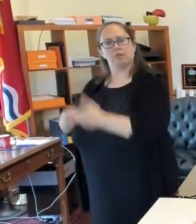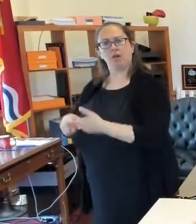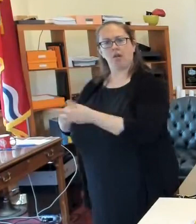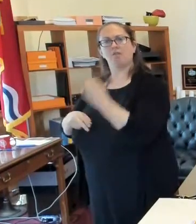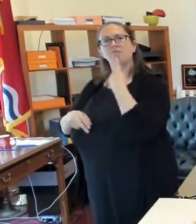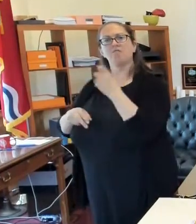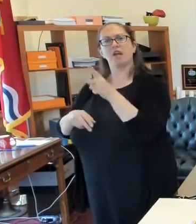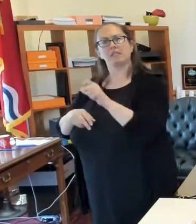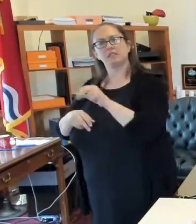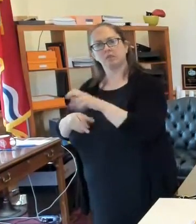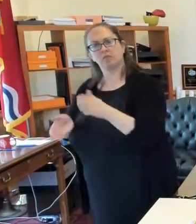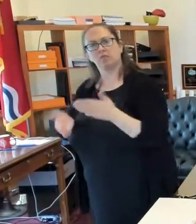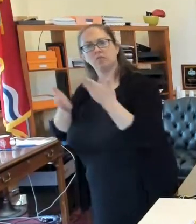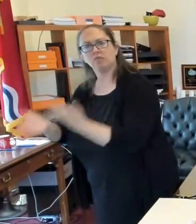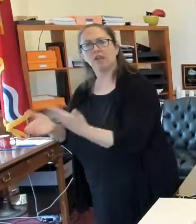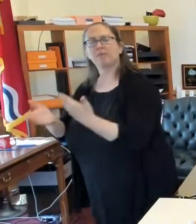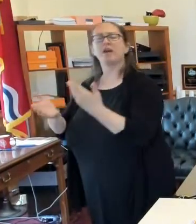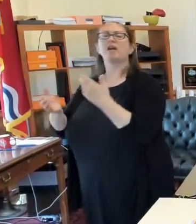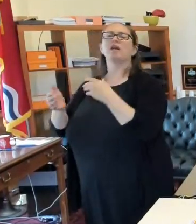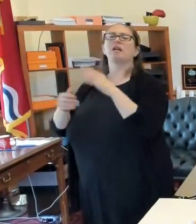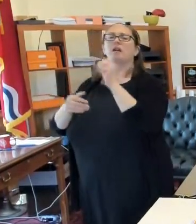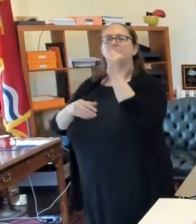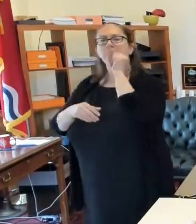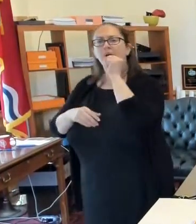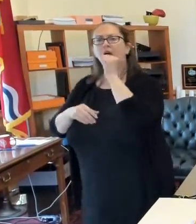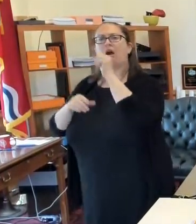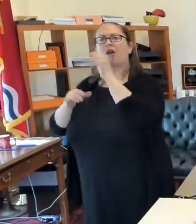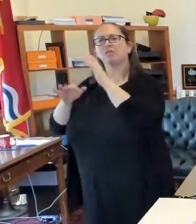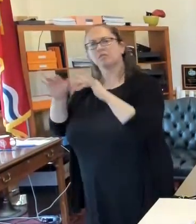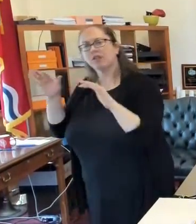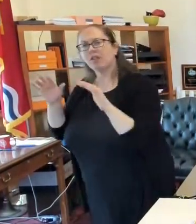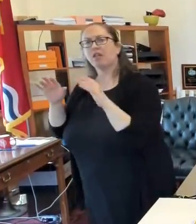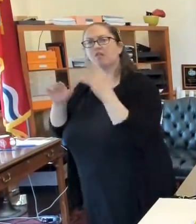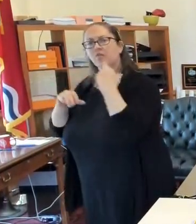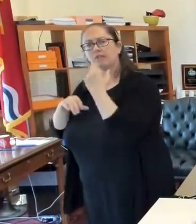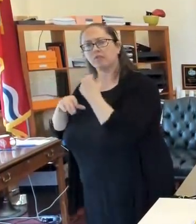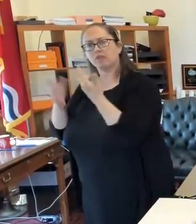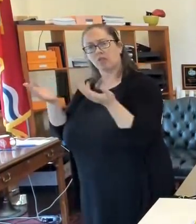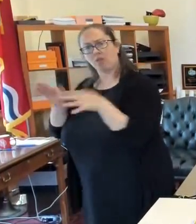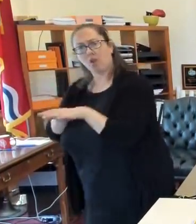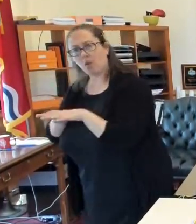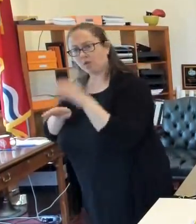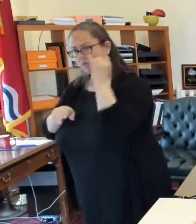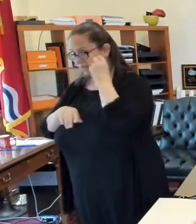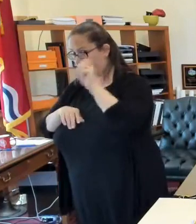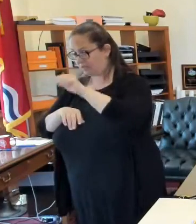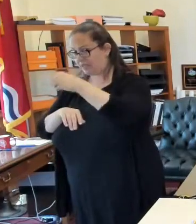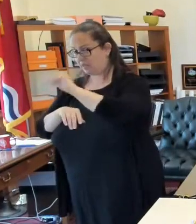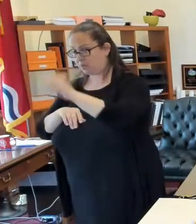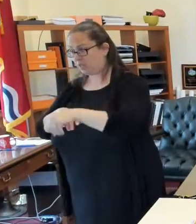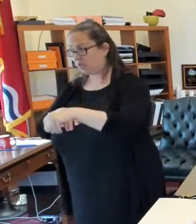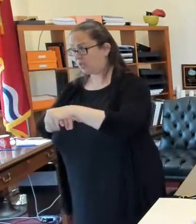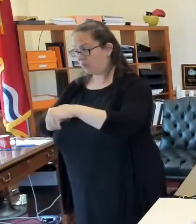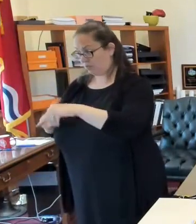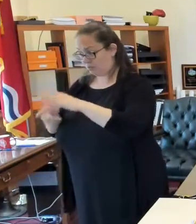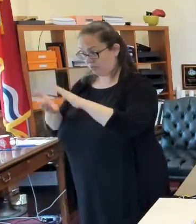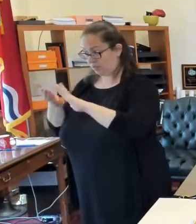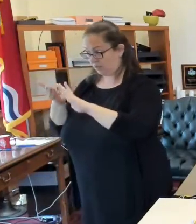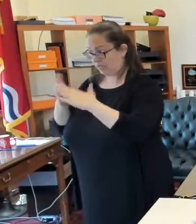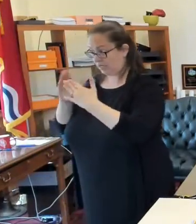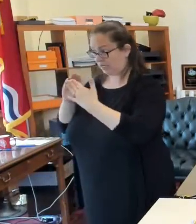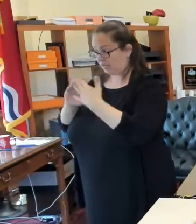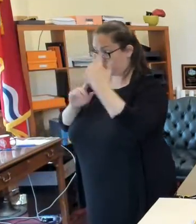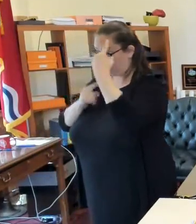that bars and restaurants and clothes, if the positivity rate is 10%, is the city taking federal government's recommendations